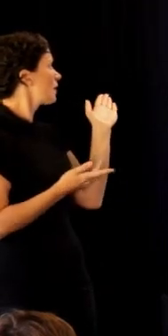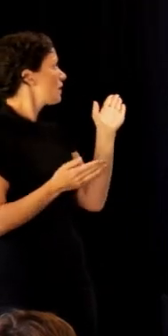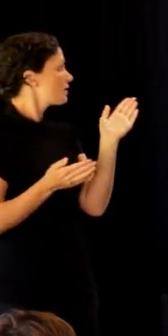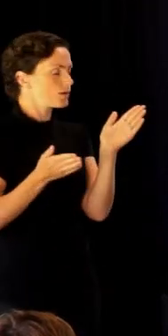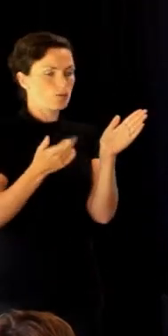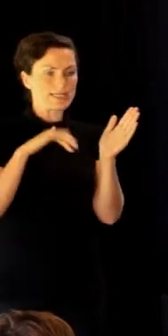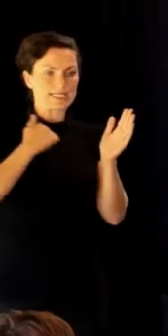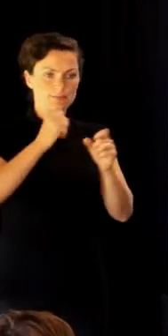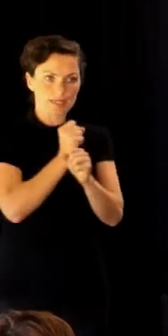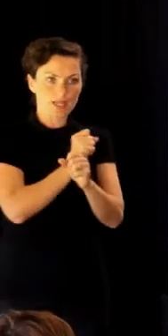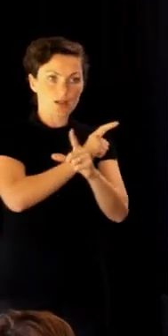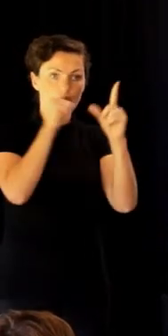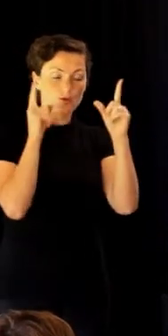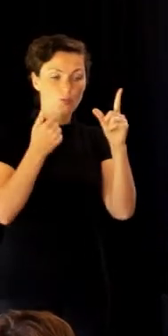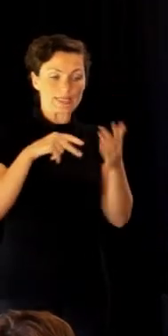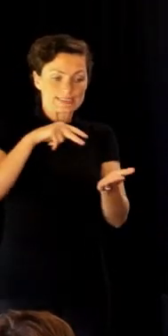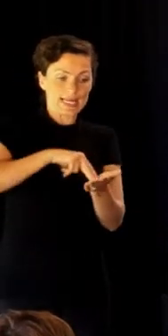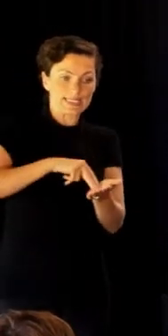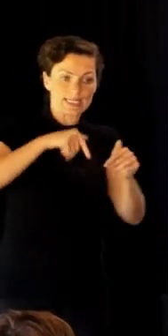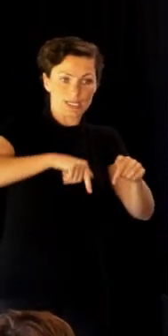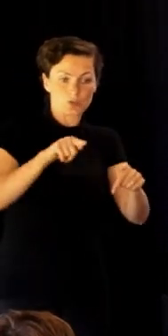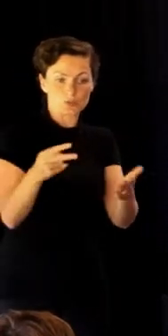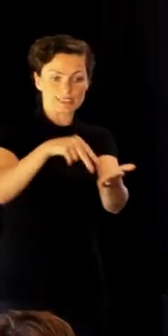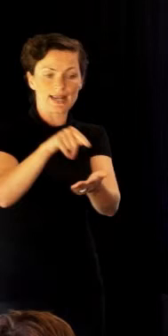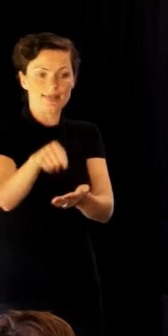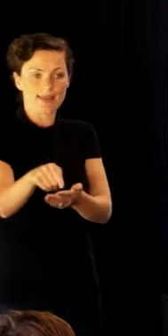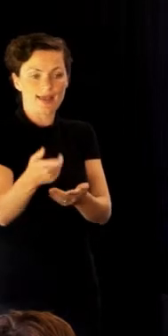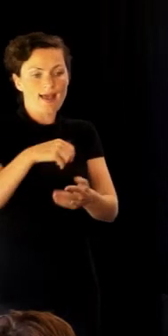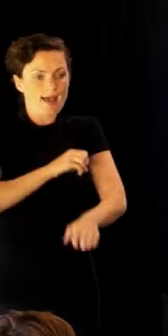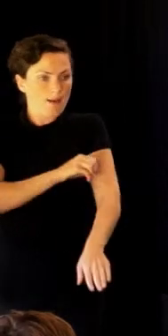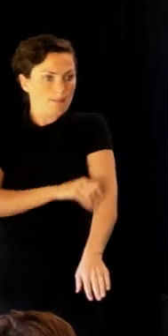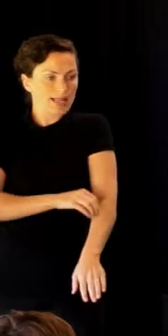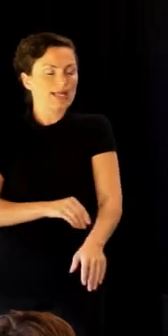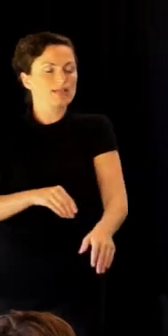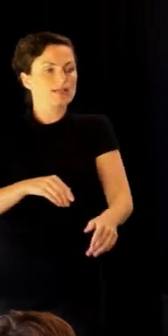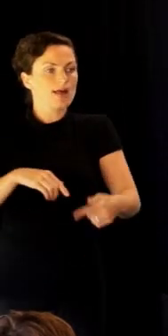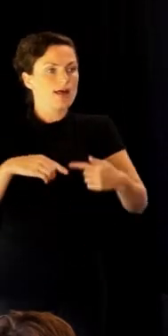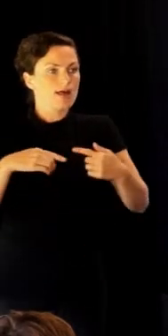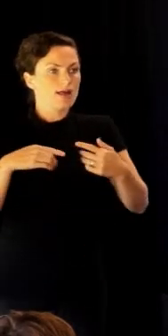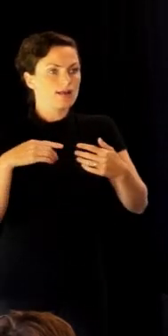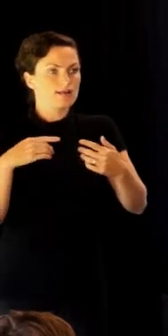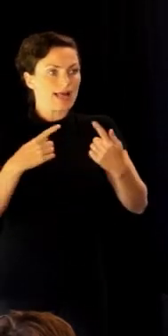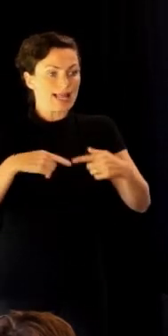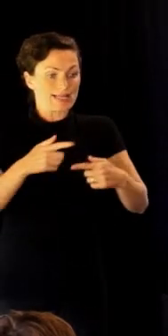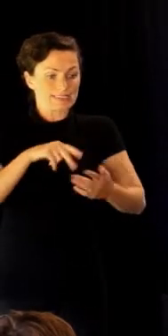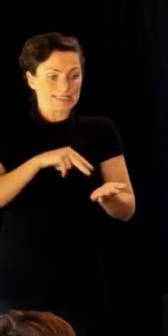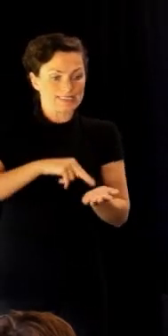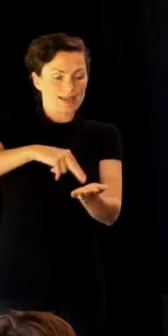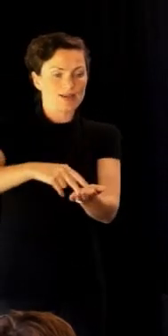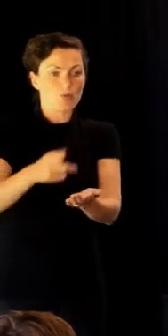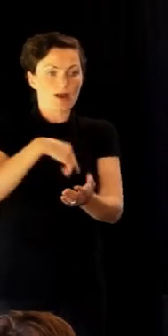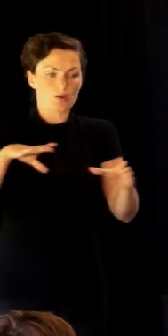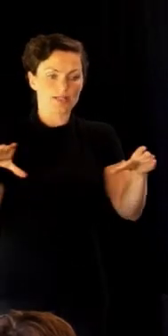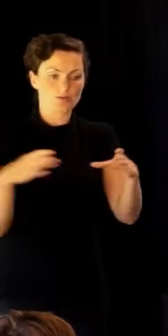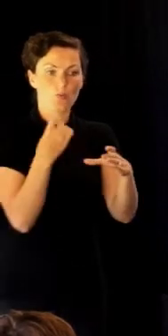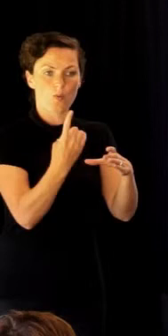stand here, you stand there. Our blood allows us to. We are as one together for